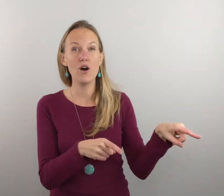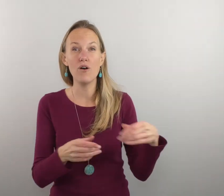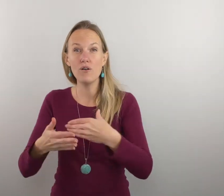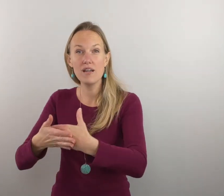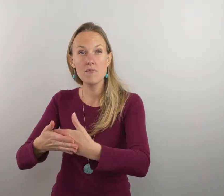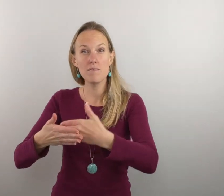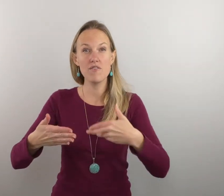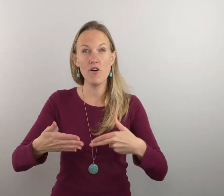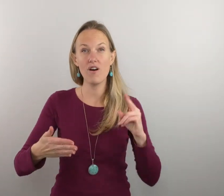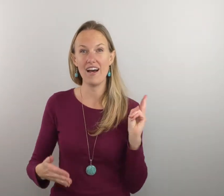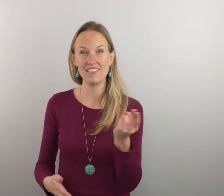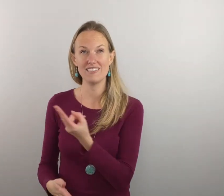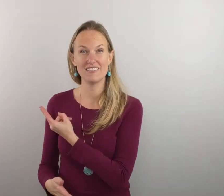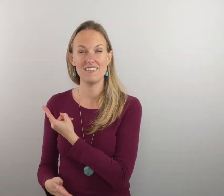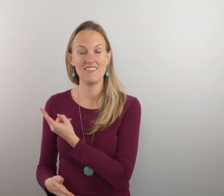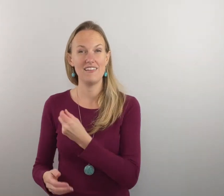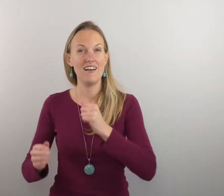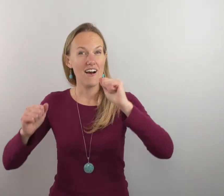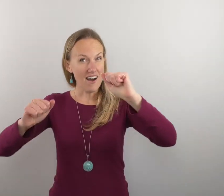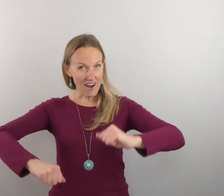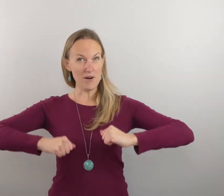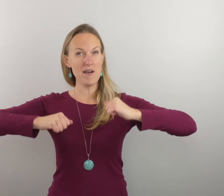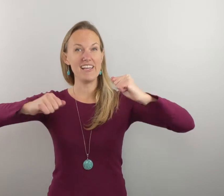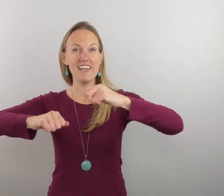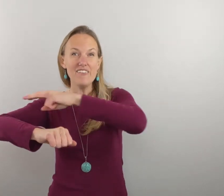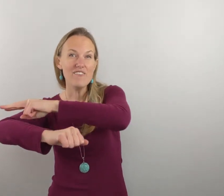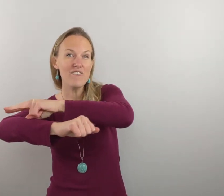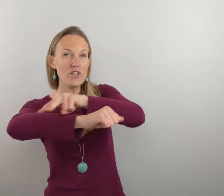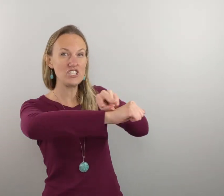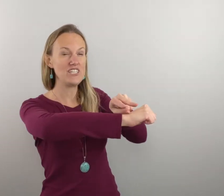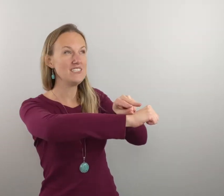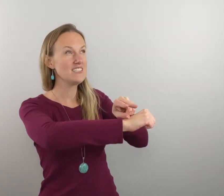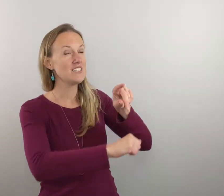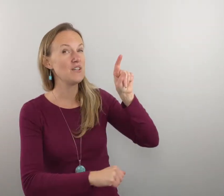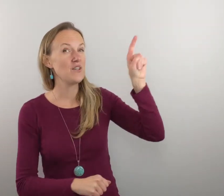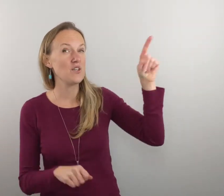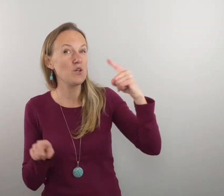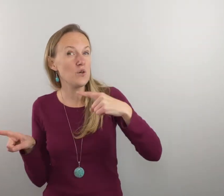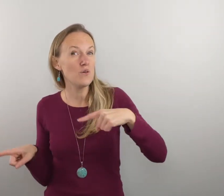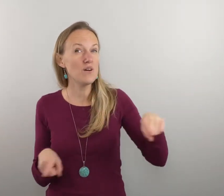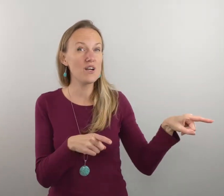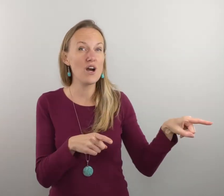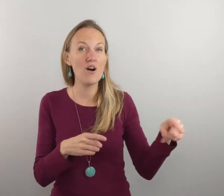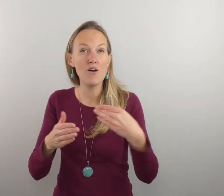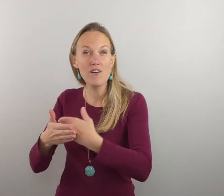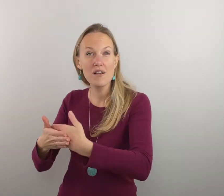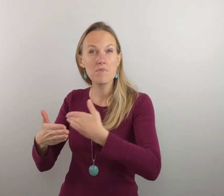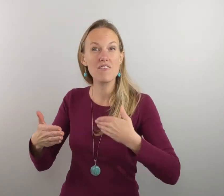before us almighty fortress you go before